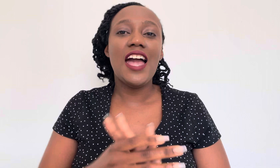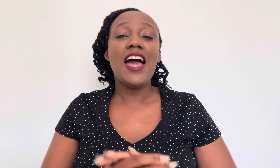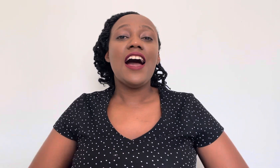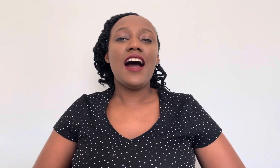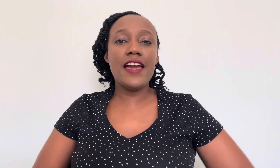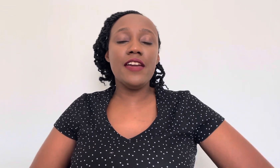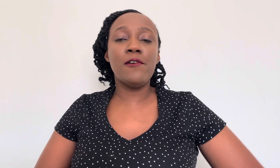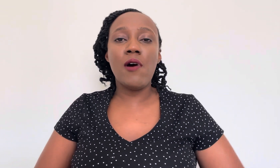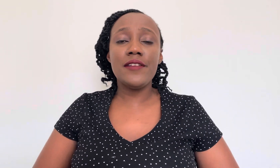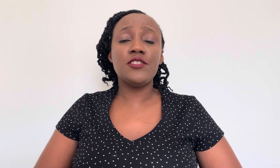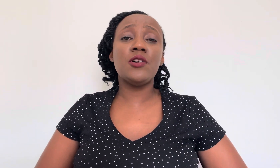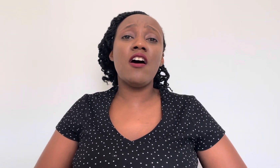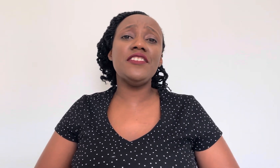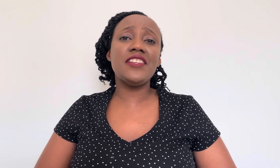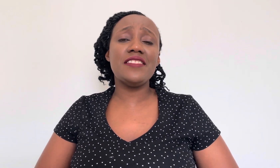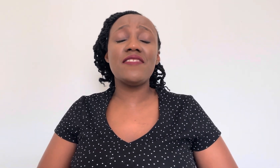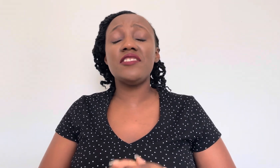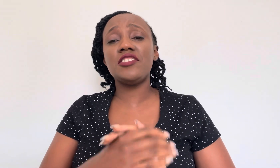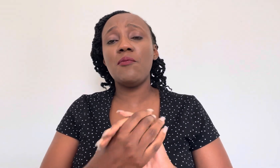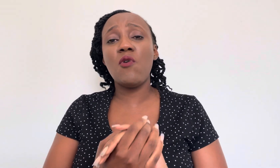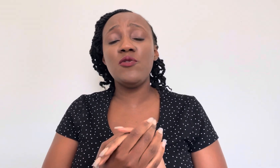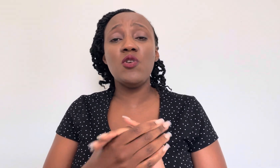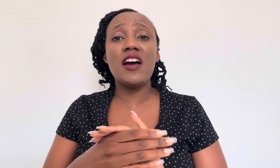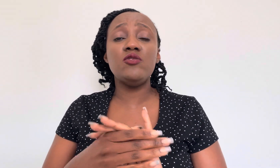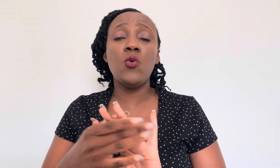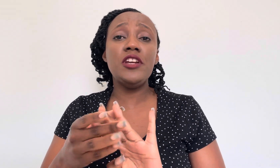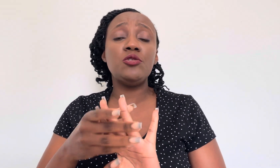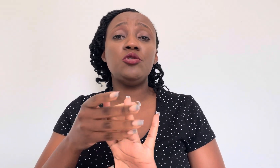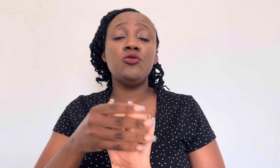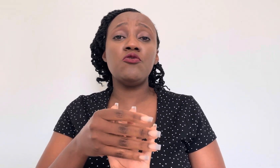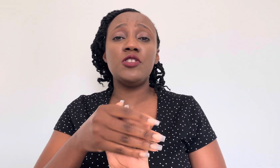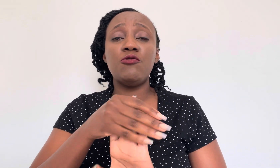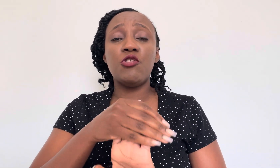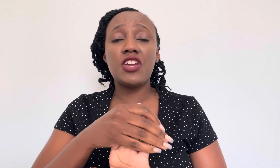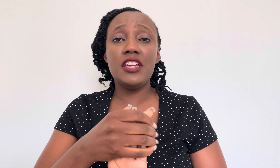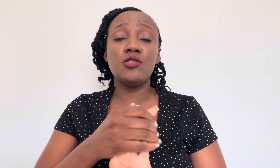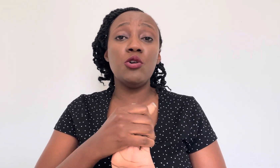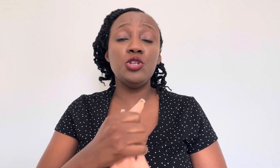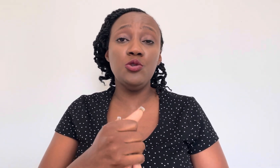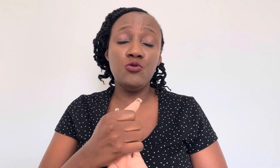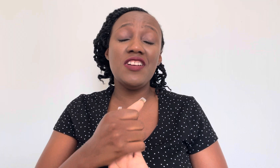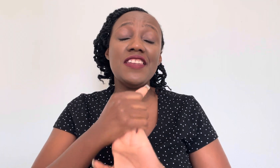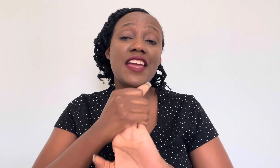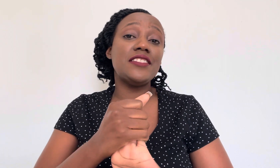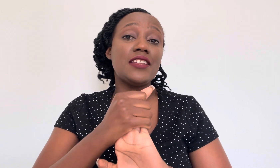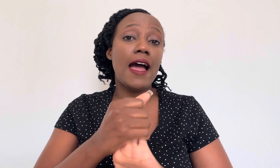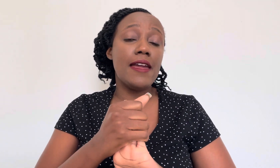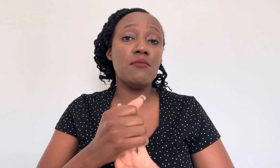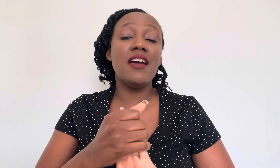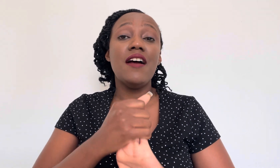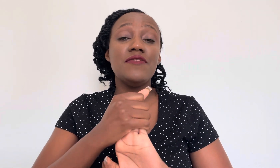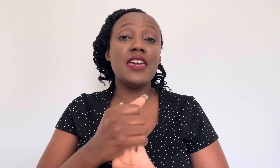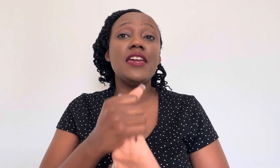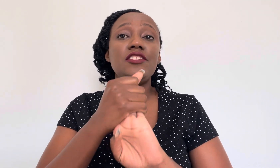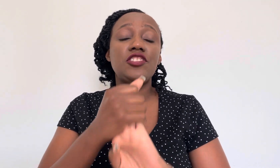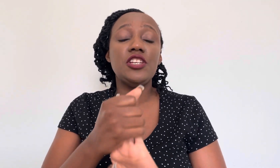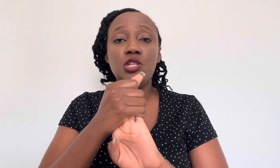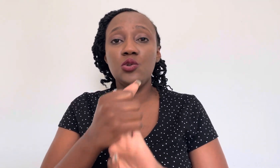Hi everyone, so God is saying that there's someone who can't wait to do this 4Ks on you the next time they see you.